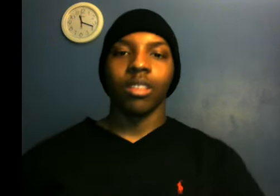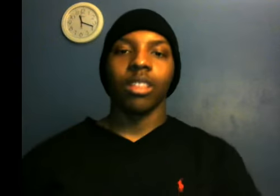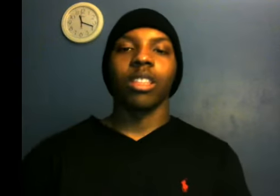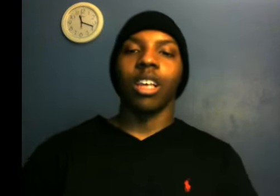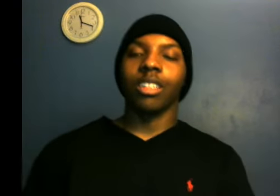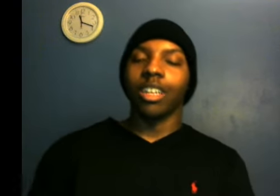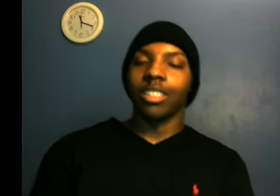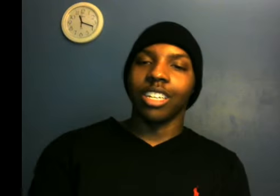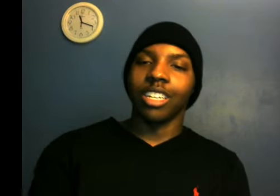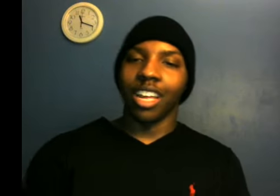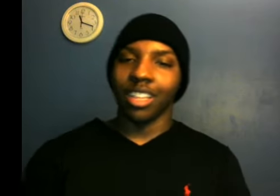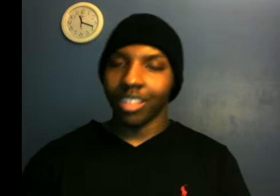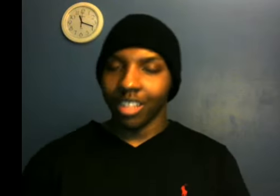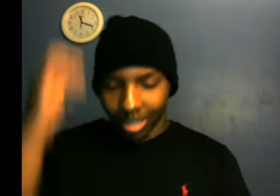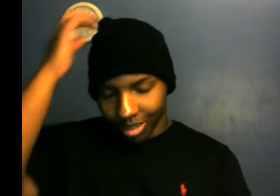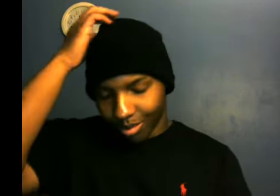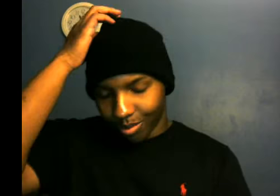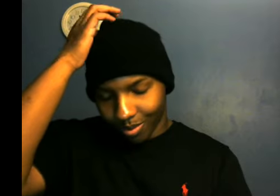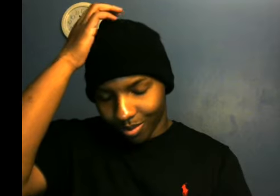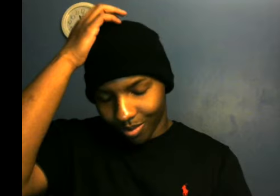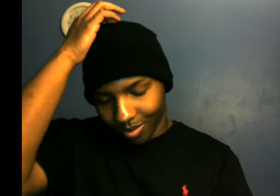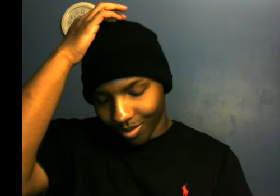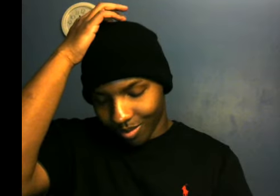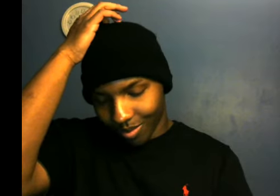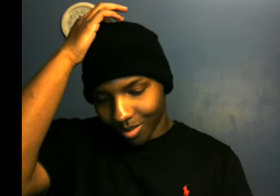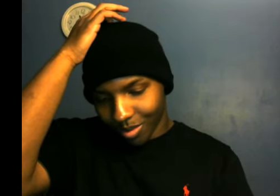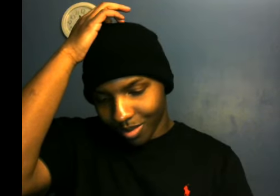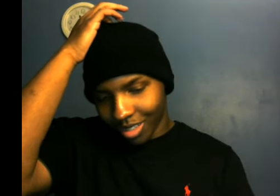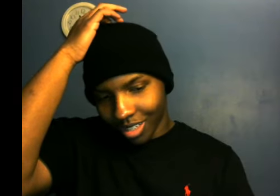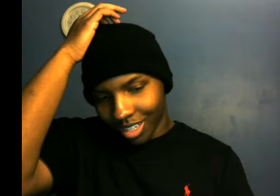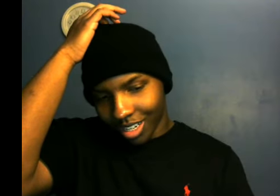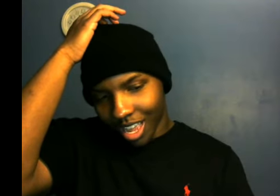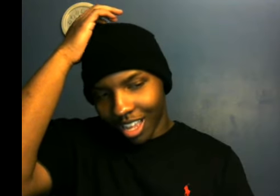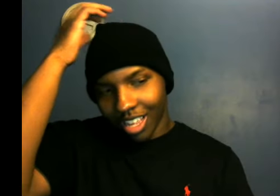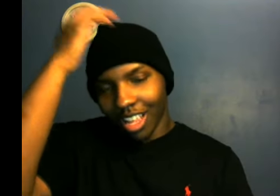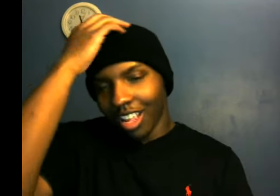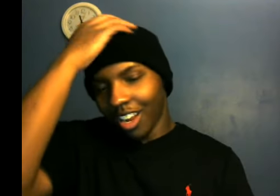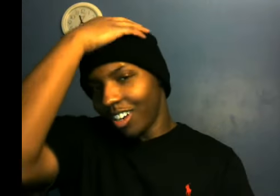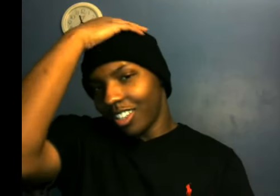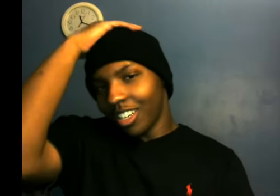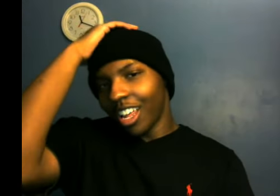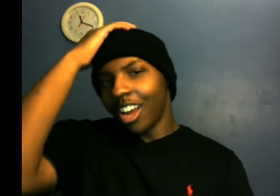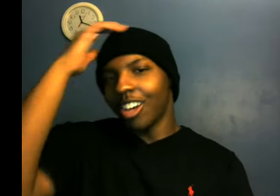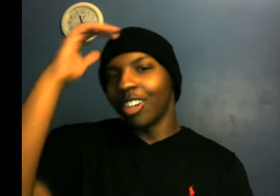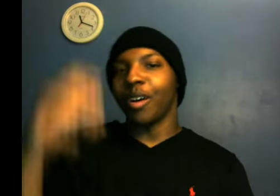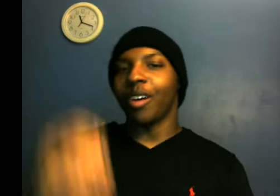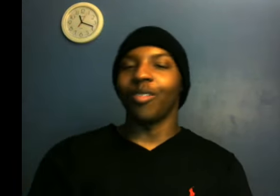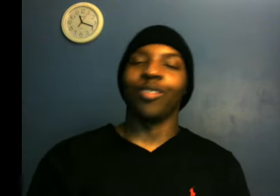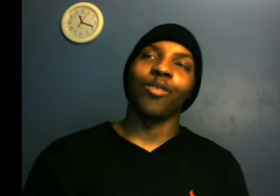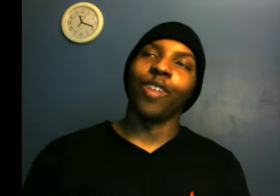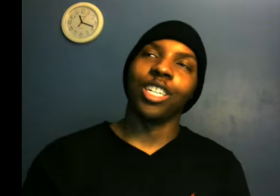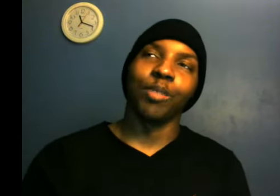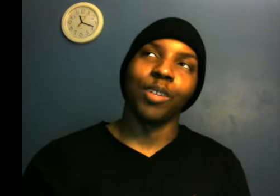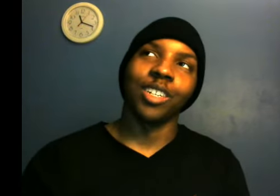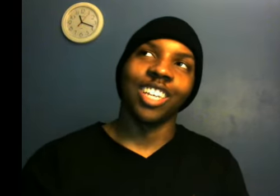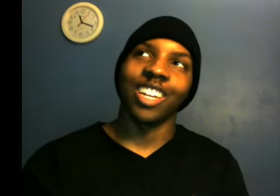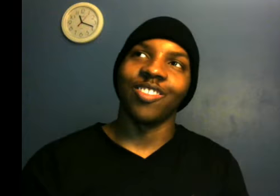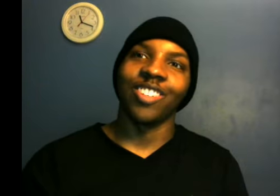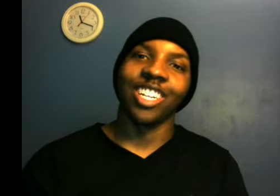That's all I'm Like today. Earlier today I heard about Reggie Buss getting released